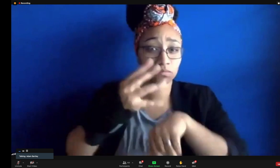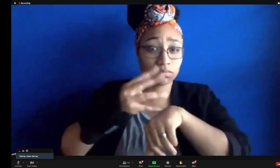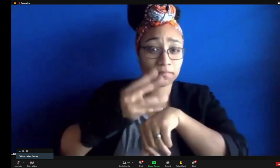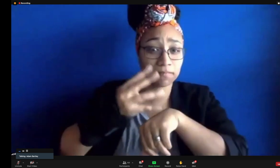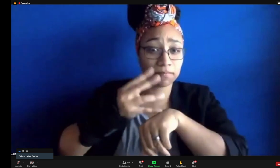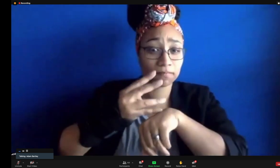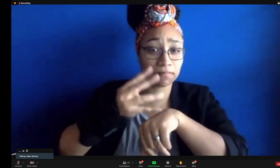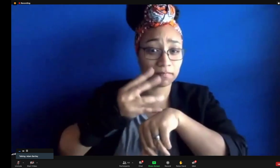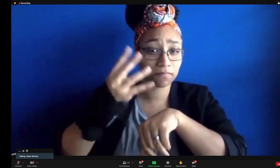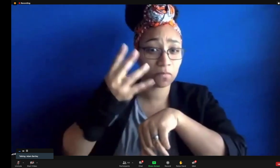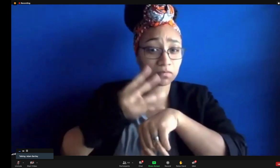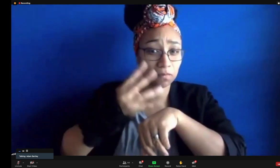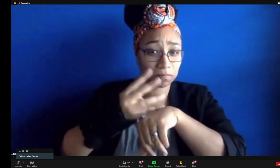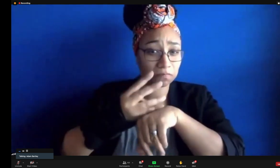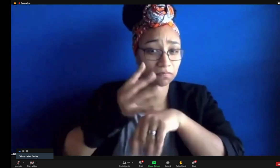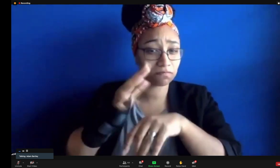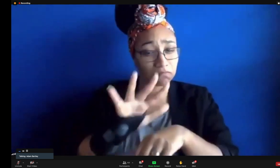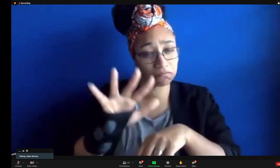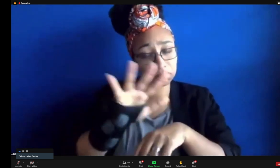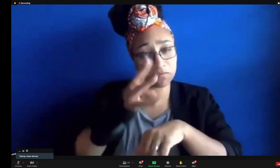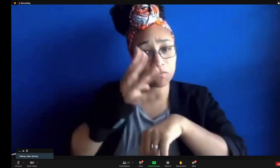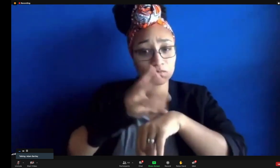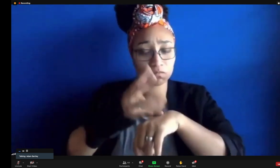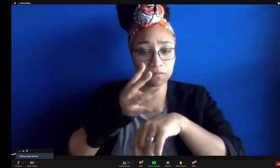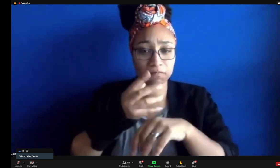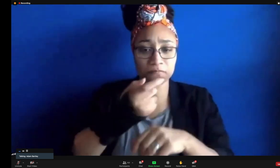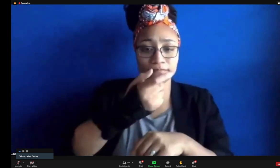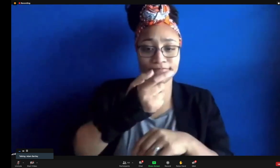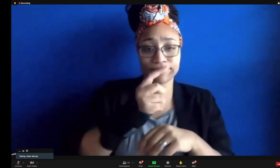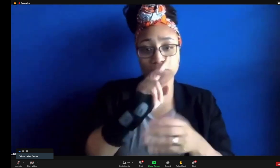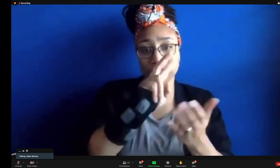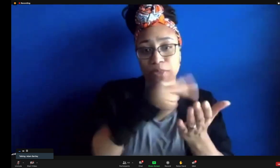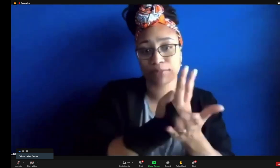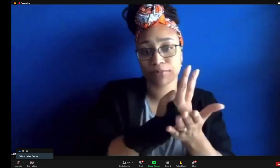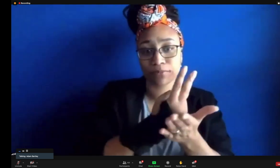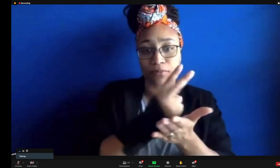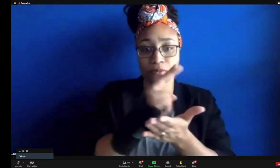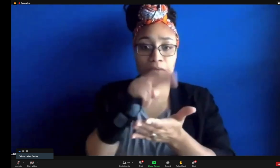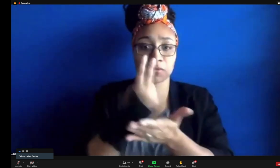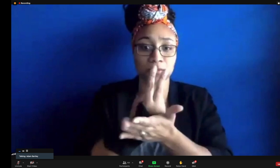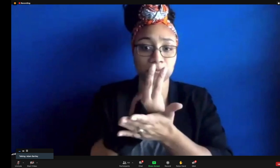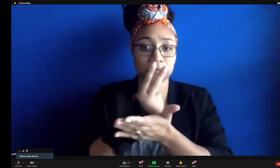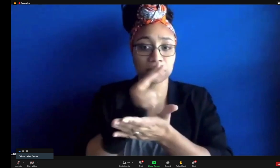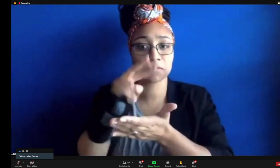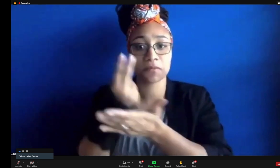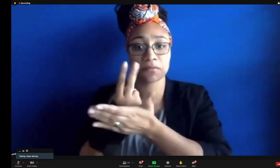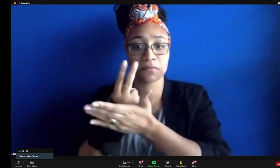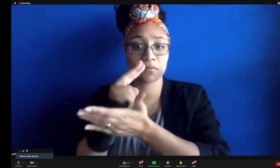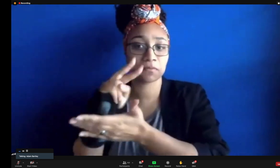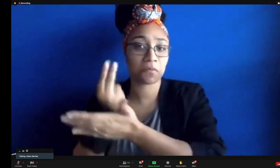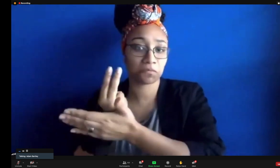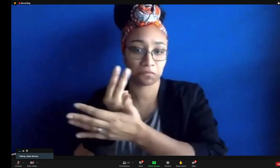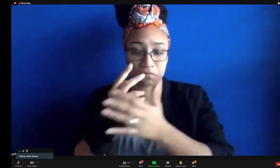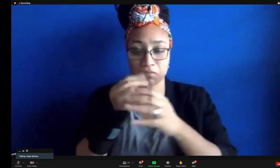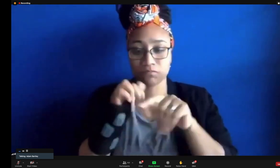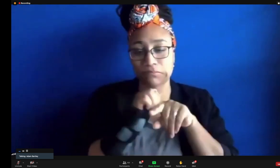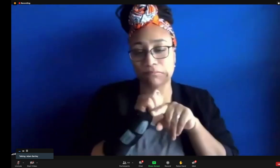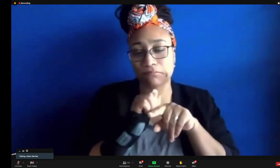can work on the rehearsal. So I would say I average four times of four rehearsals over, say, two-hour sessions each